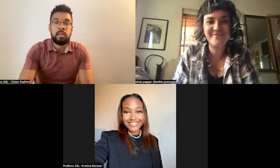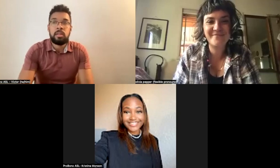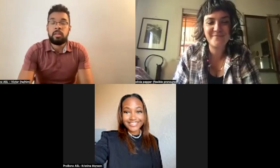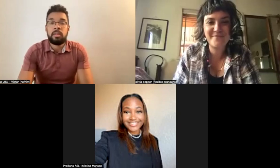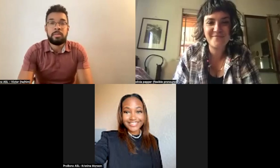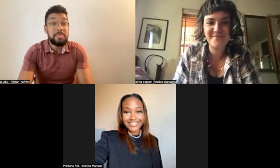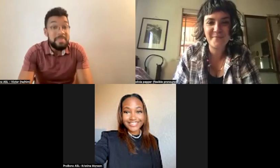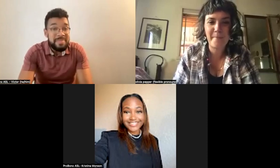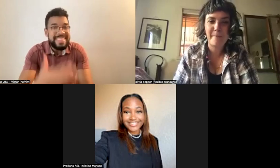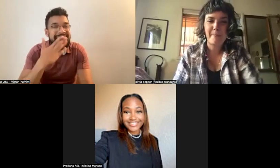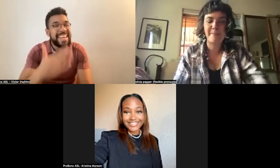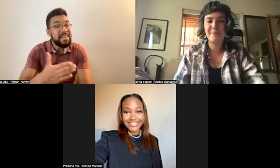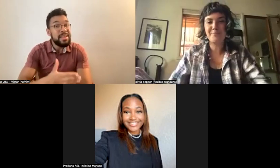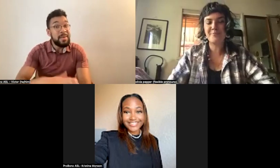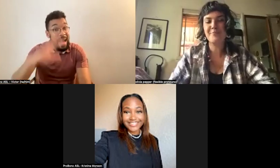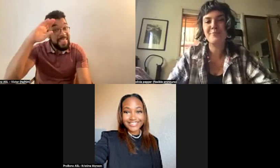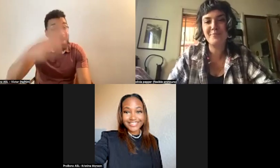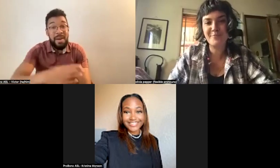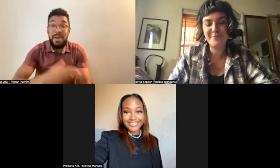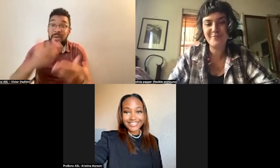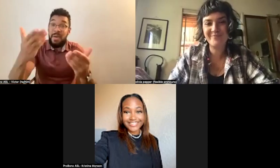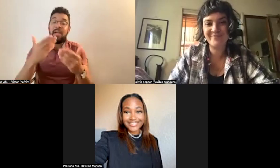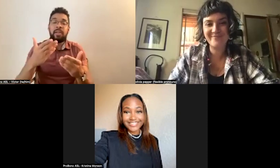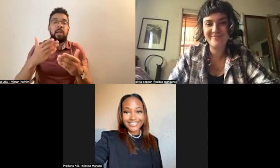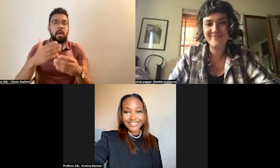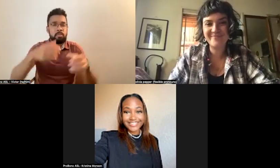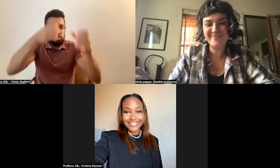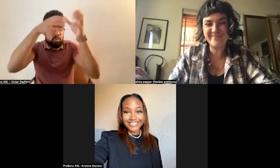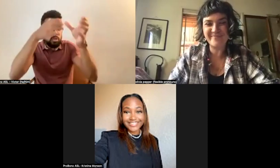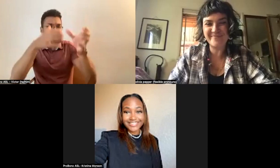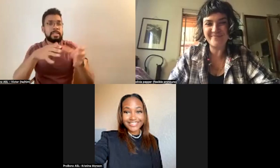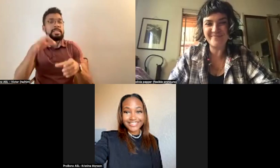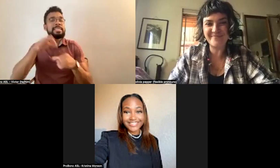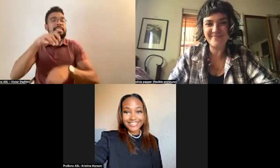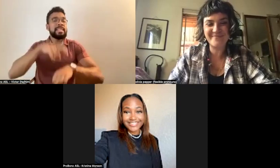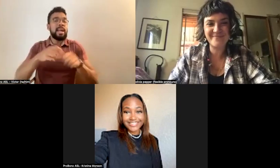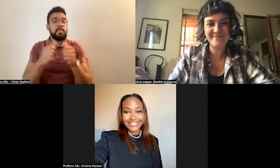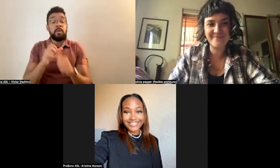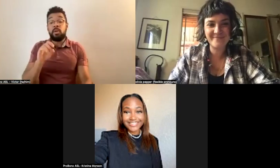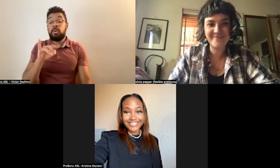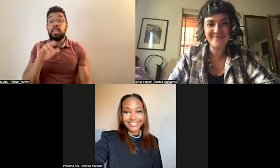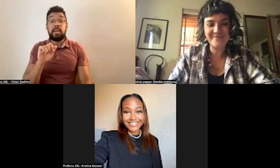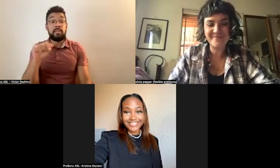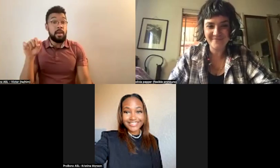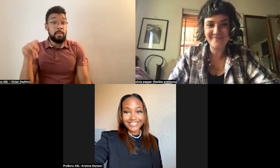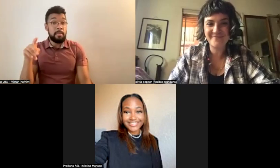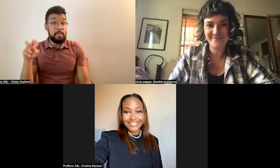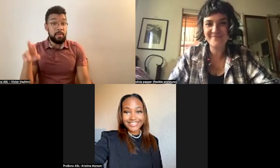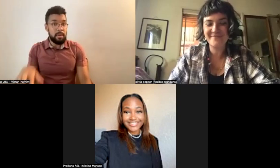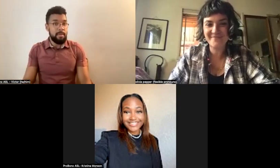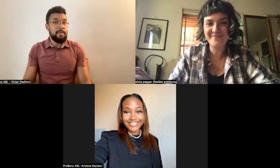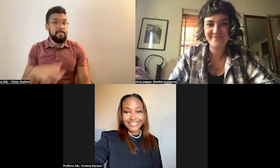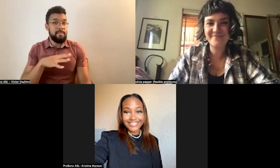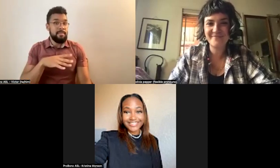Thank you, hello, and welcome to Genius Tea Time with Olivia Pepper. Really, this is wonderful. I'm so excited that you can become